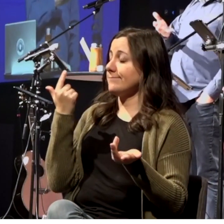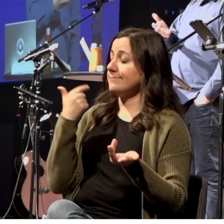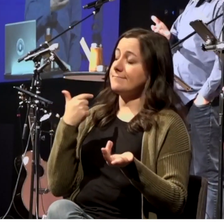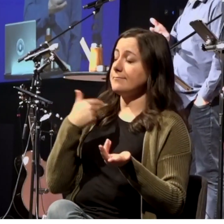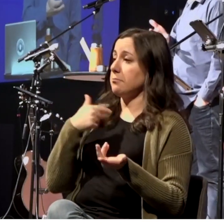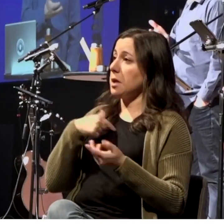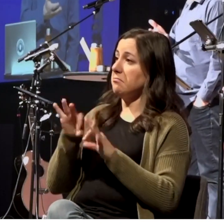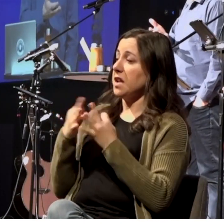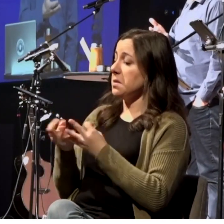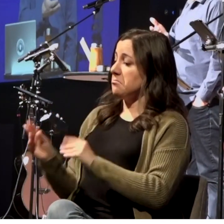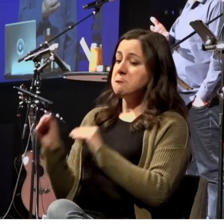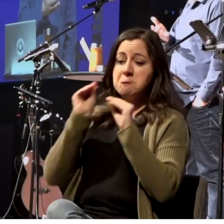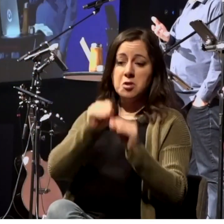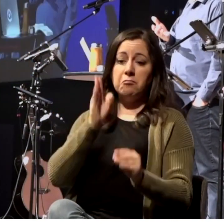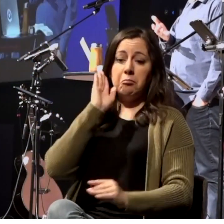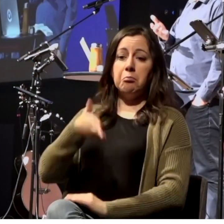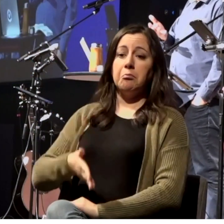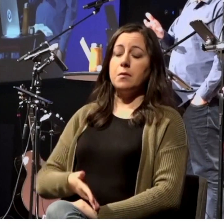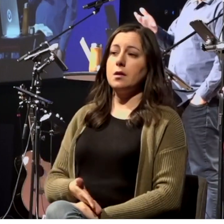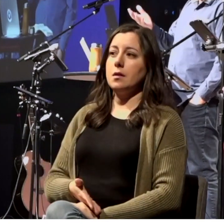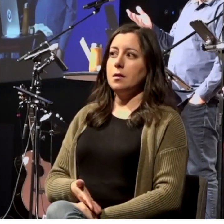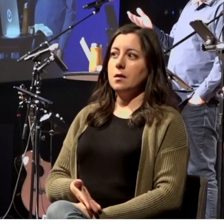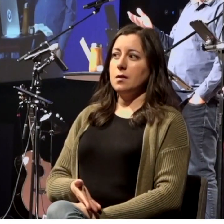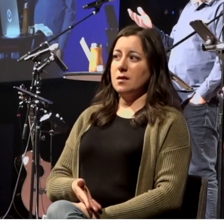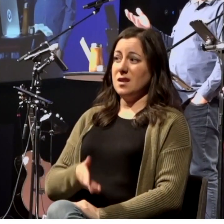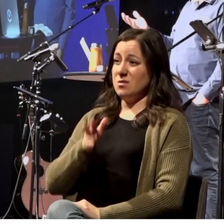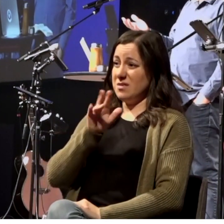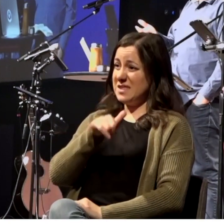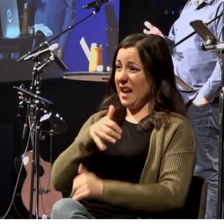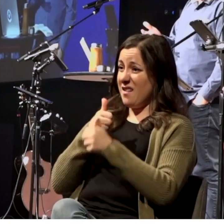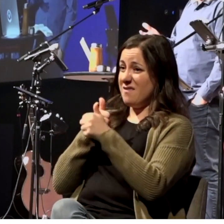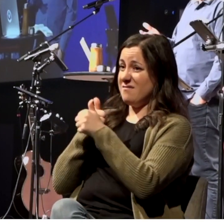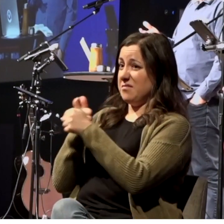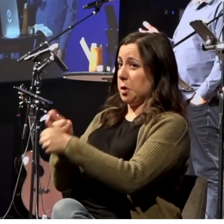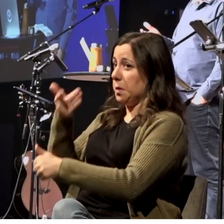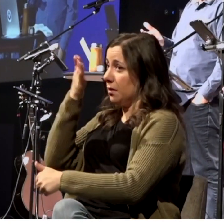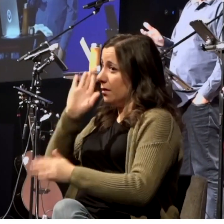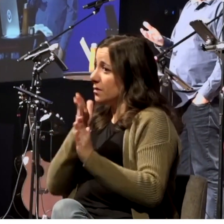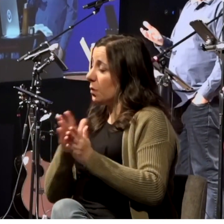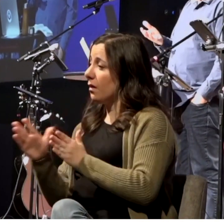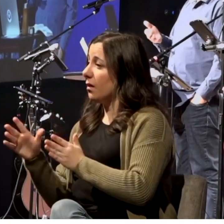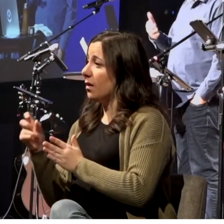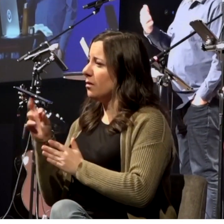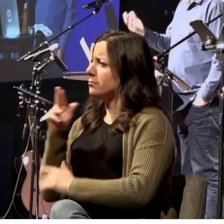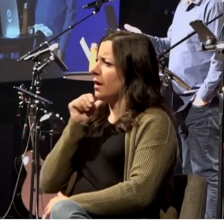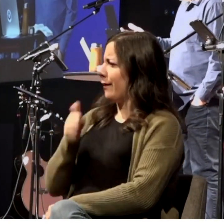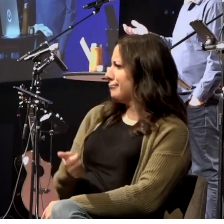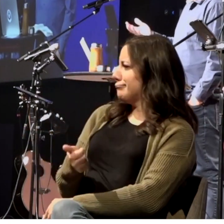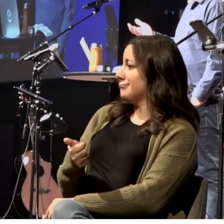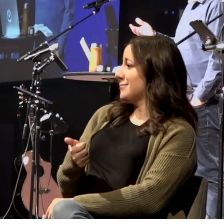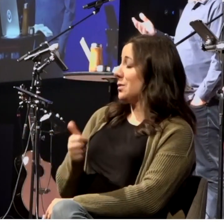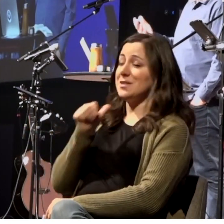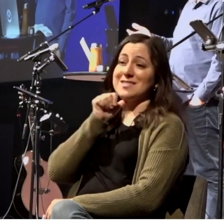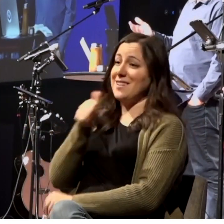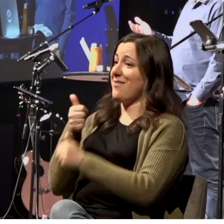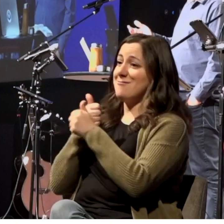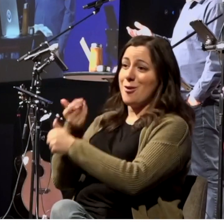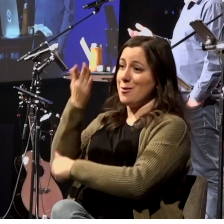to Moab. Now, was that in God's will, or was that outside of God's will? It was outside of God's will. And what was Elimelech